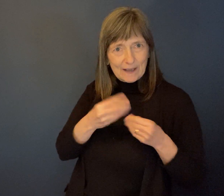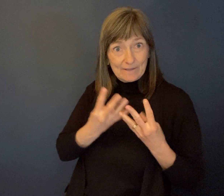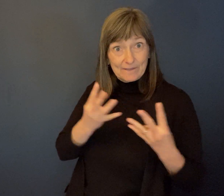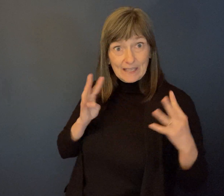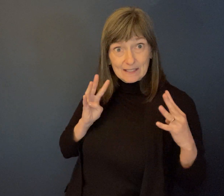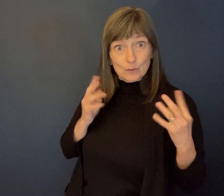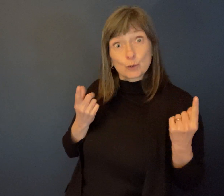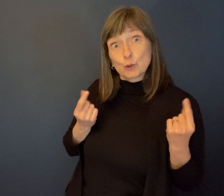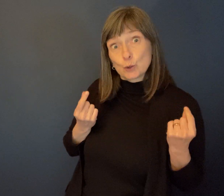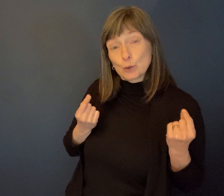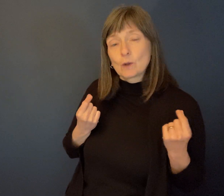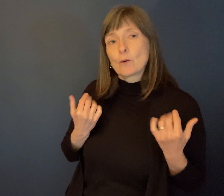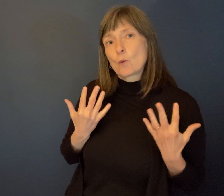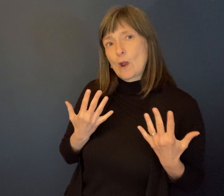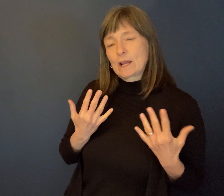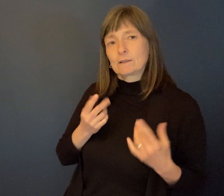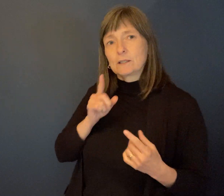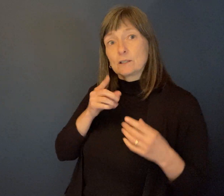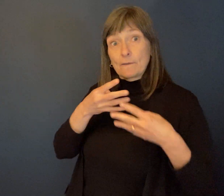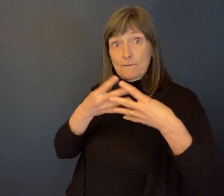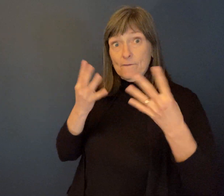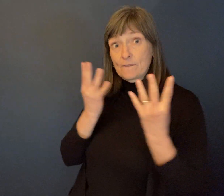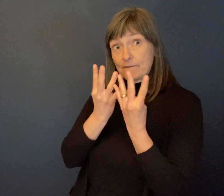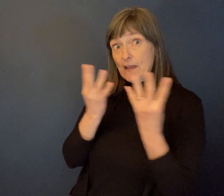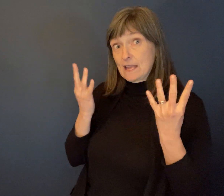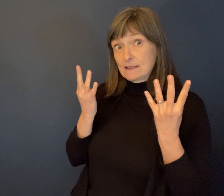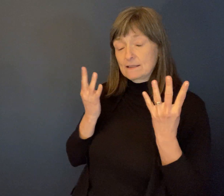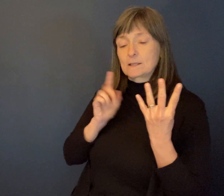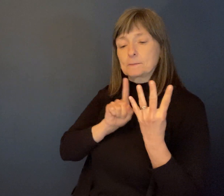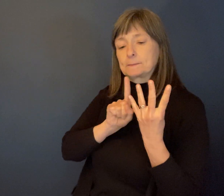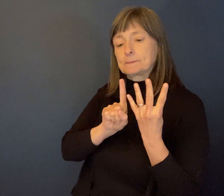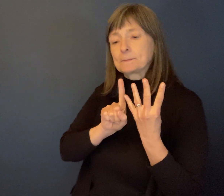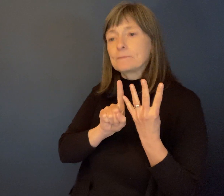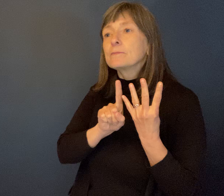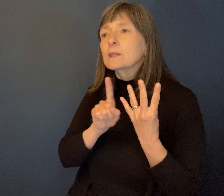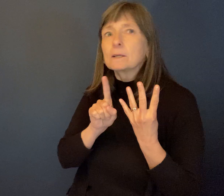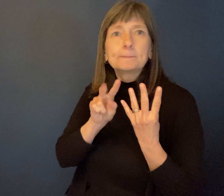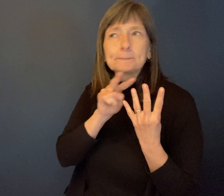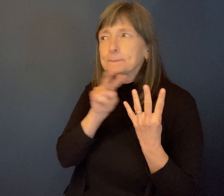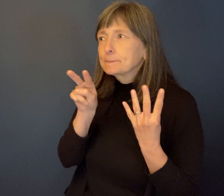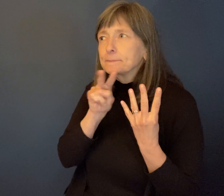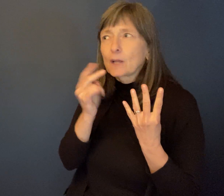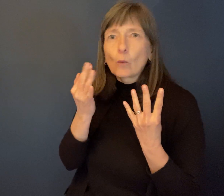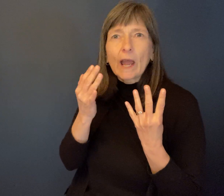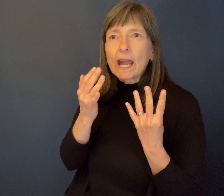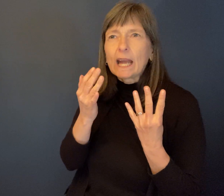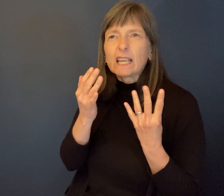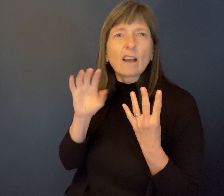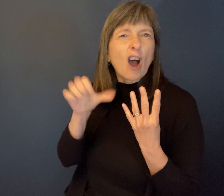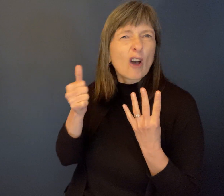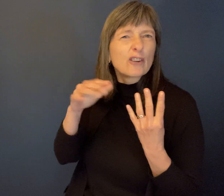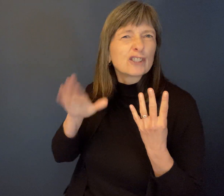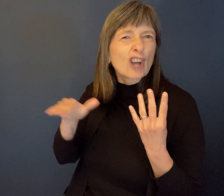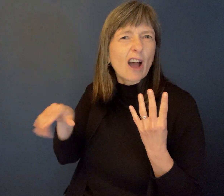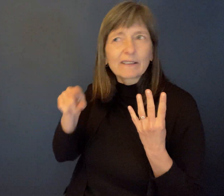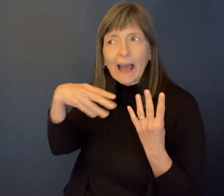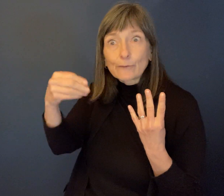and wait for someone to come along, typically another child. And we would call them over and ask them if they would go to the store